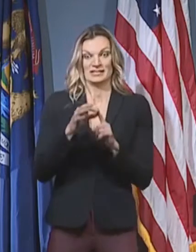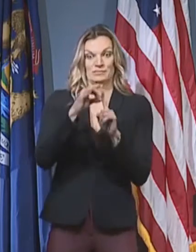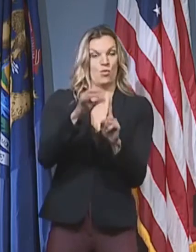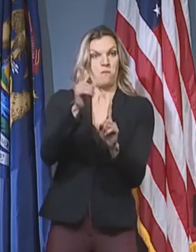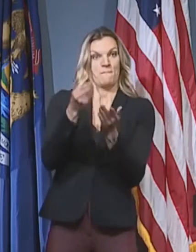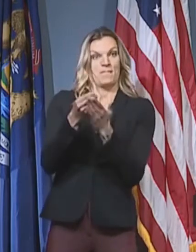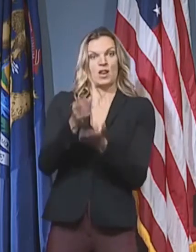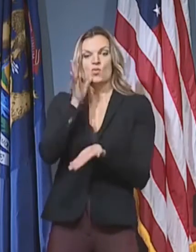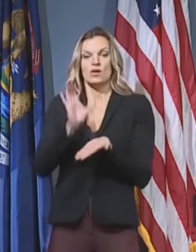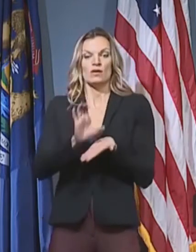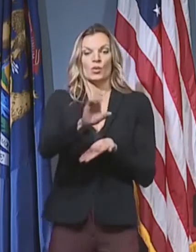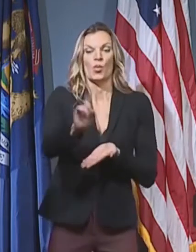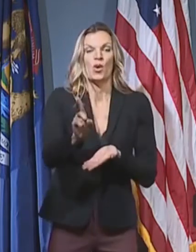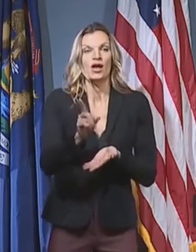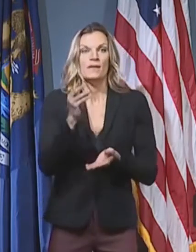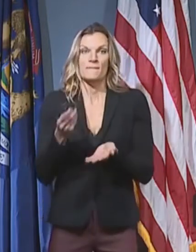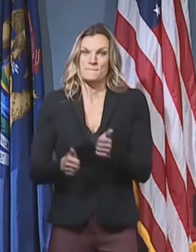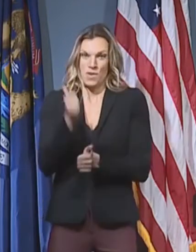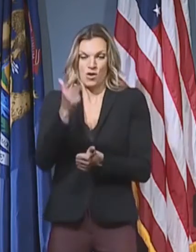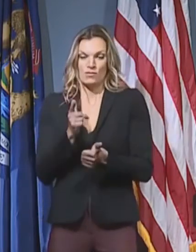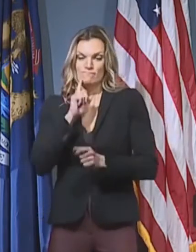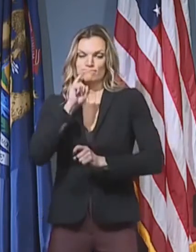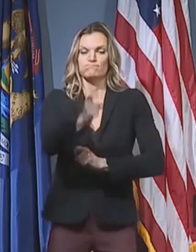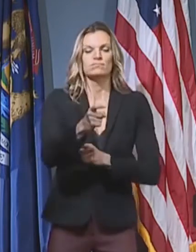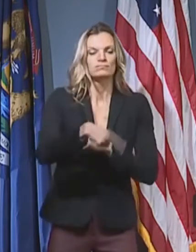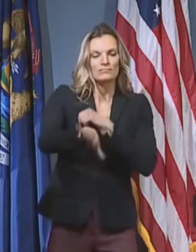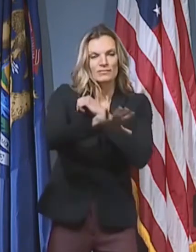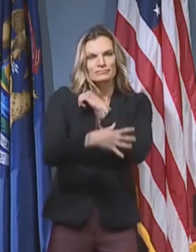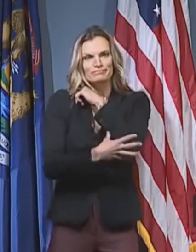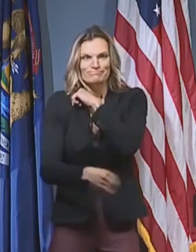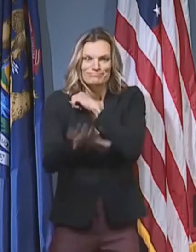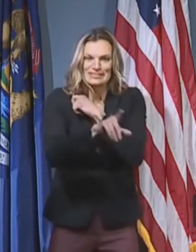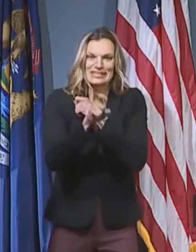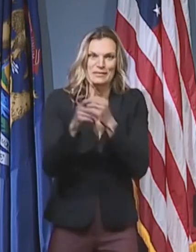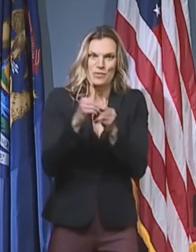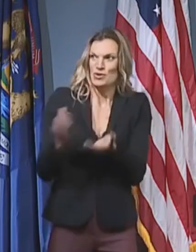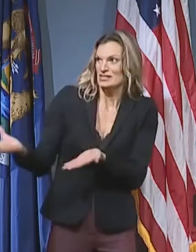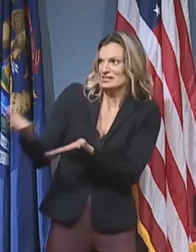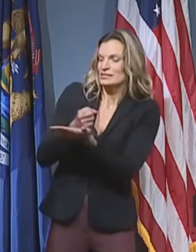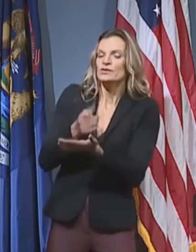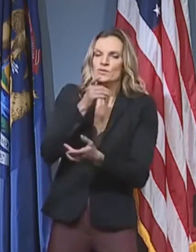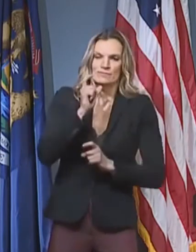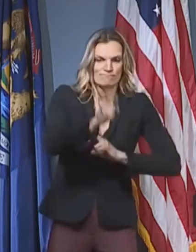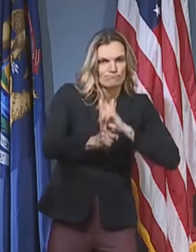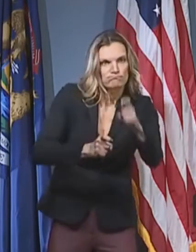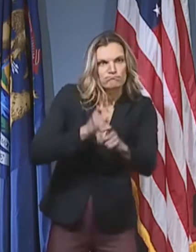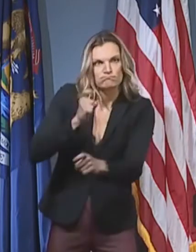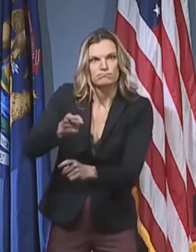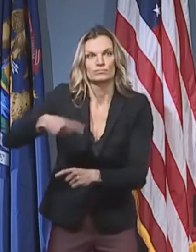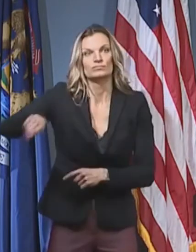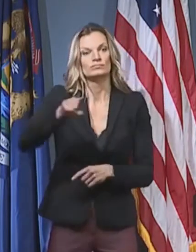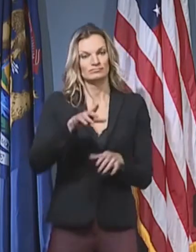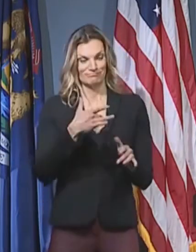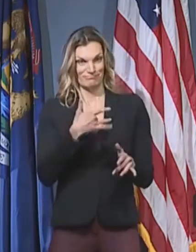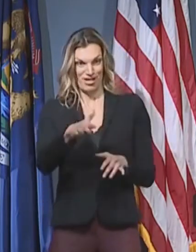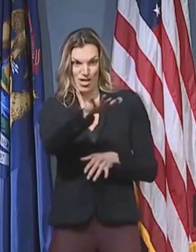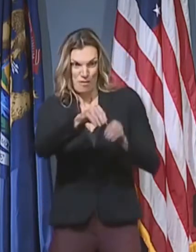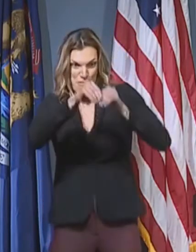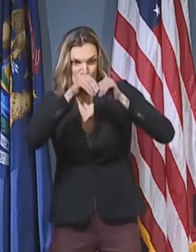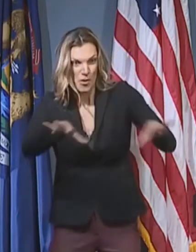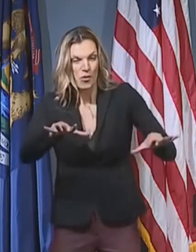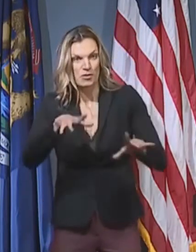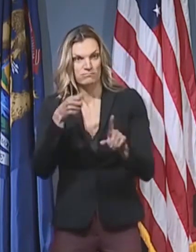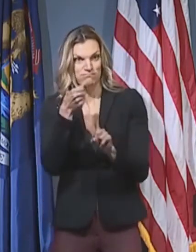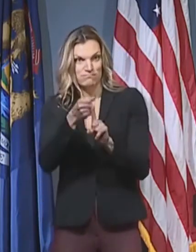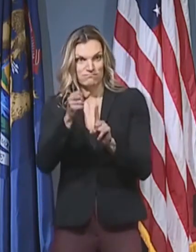This funding will go to Michigan school districts and other education-related entities that have been hit most significantly by